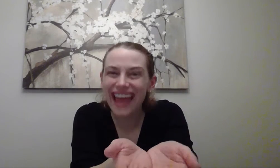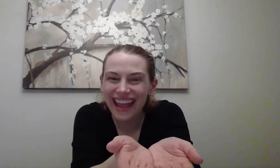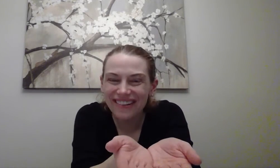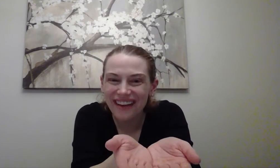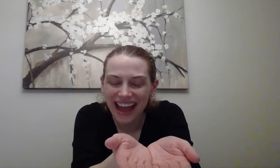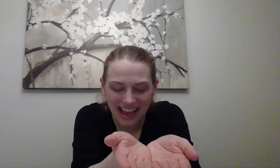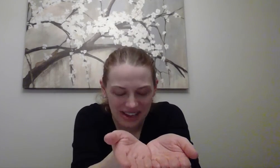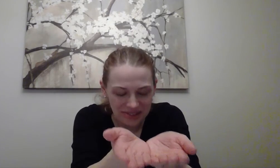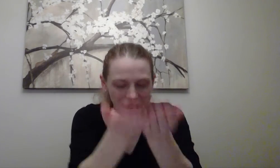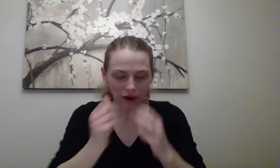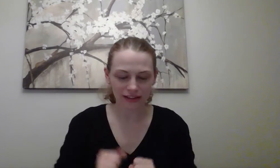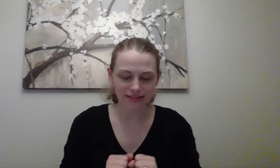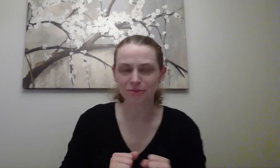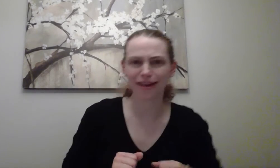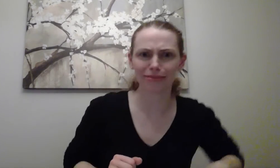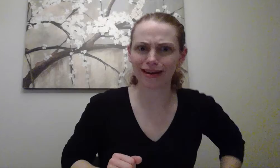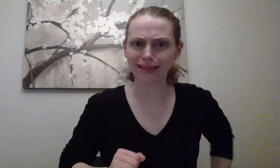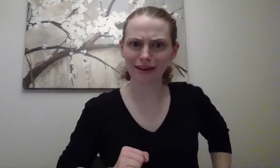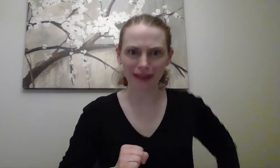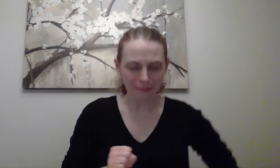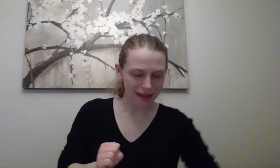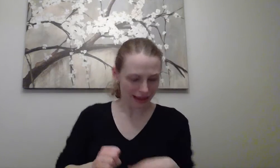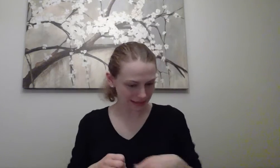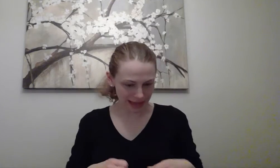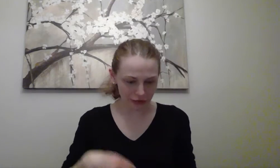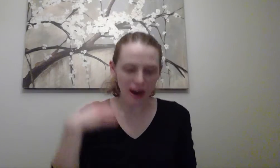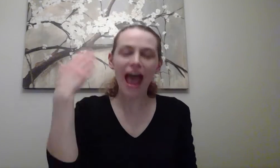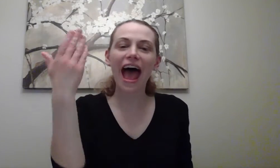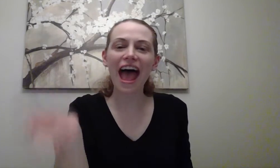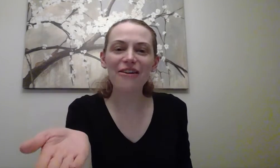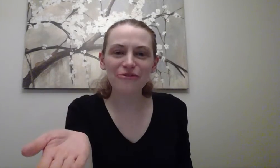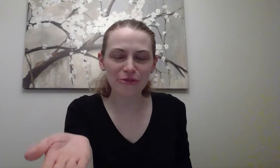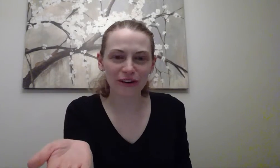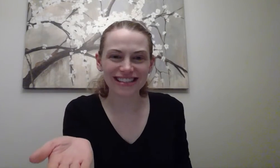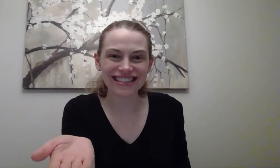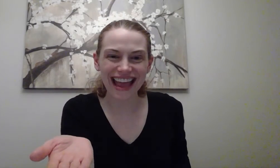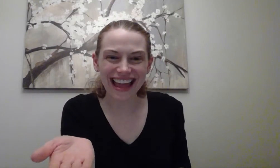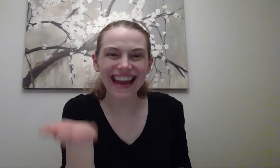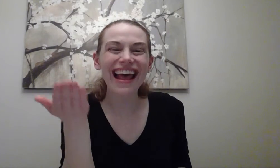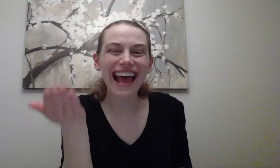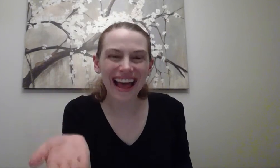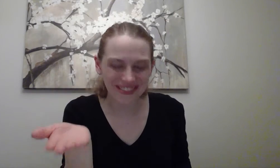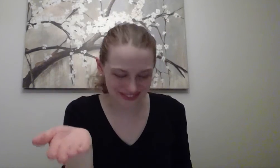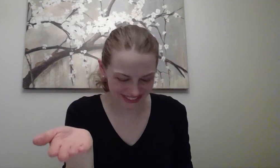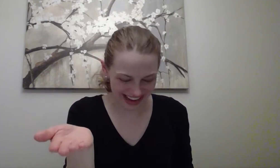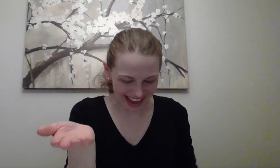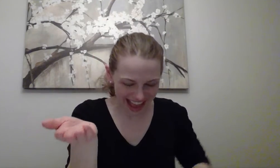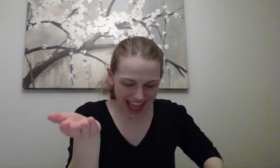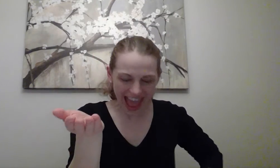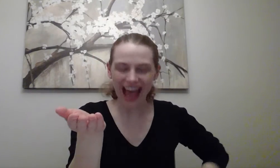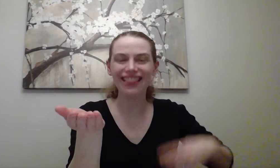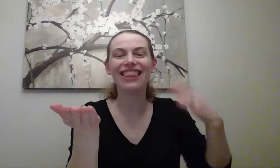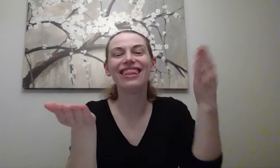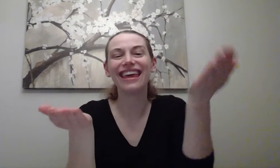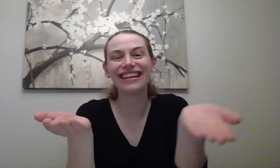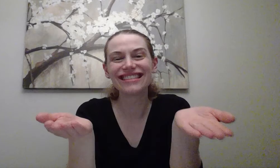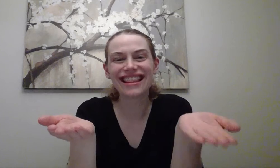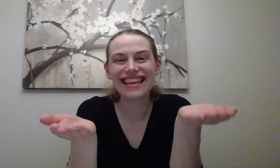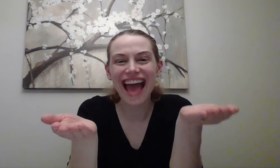Playground. All right. Let's do another one now that I've got my act together. Every. Say it. Every. Add thing to the